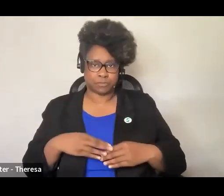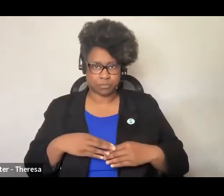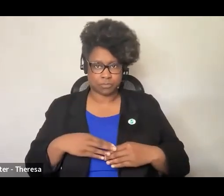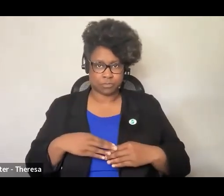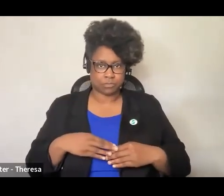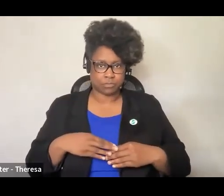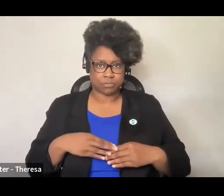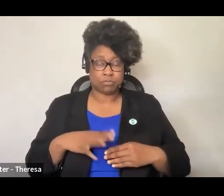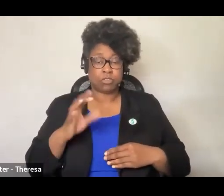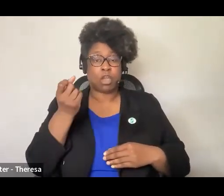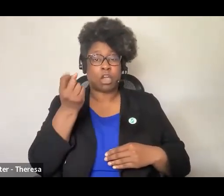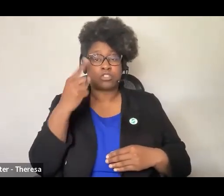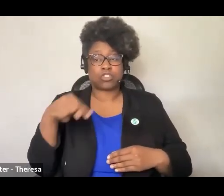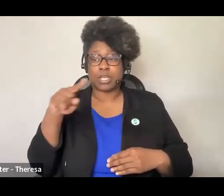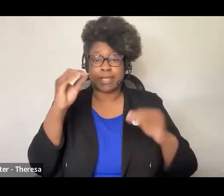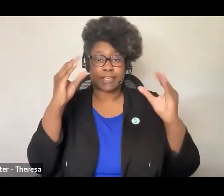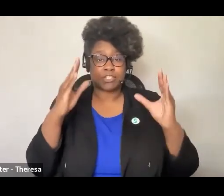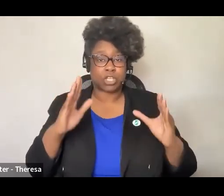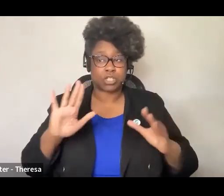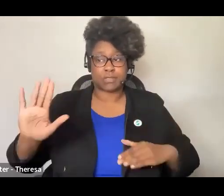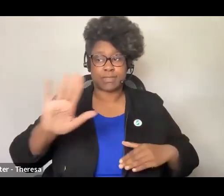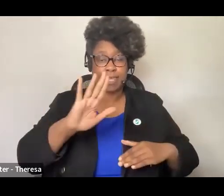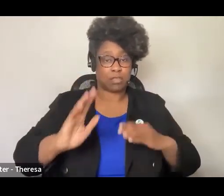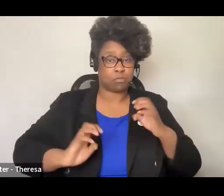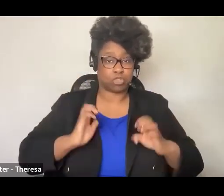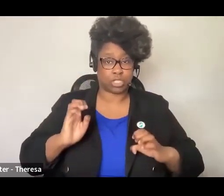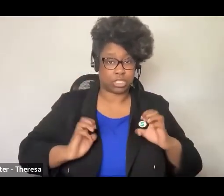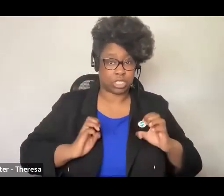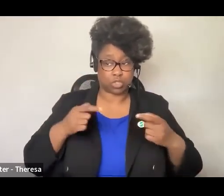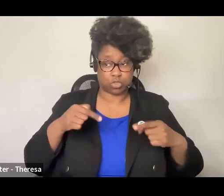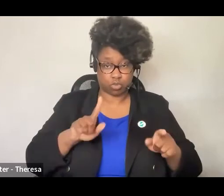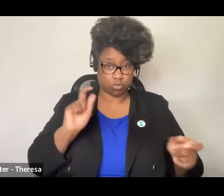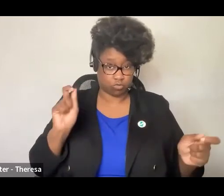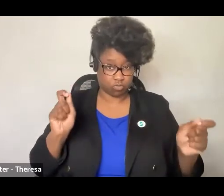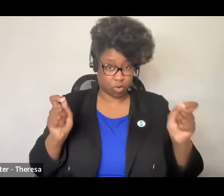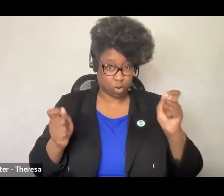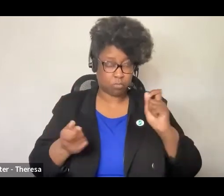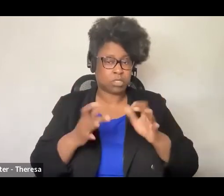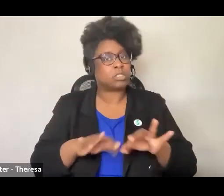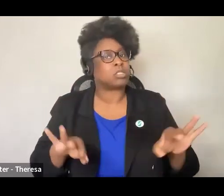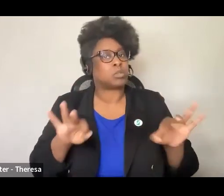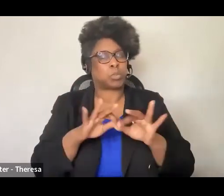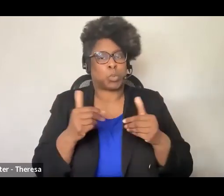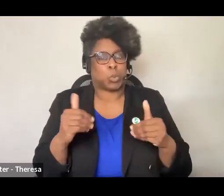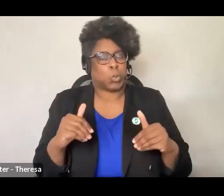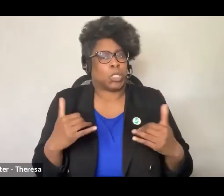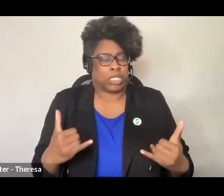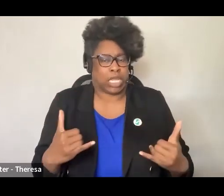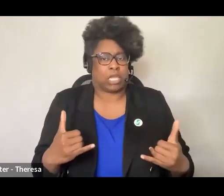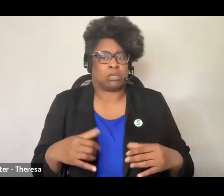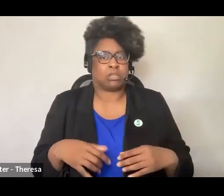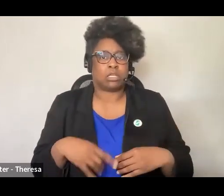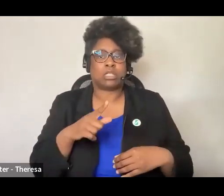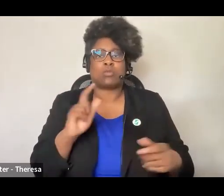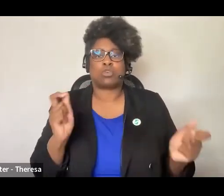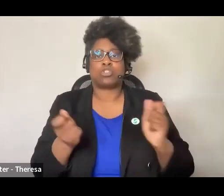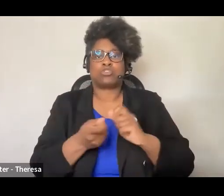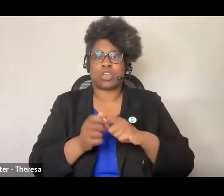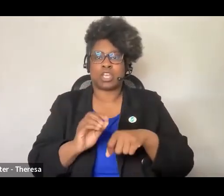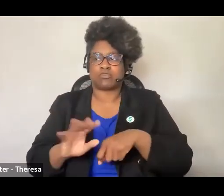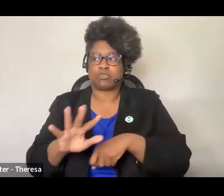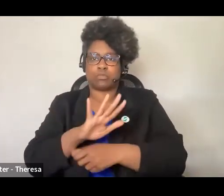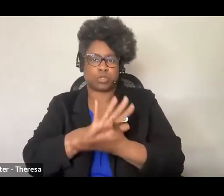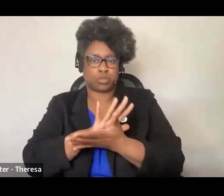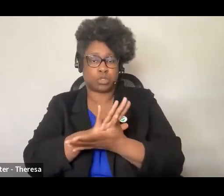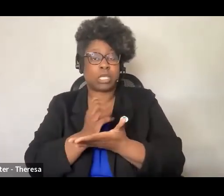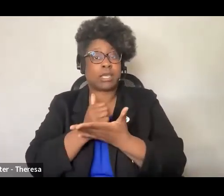Understanding educators' emotions in the context of reform is now more important than ever as they play a pivotal role in transforming schools and helping their